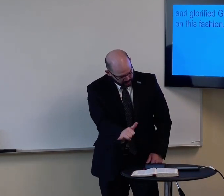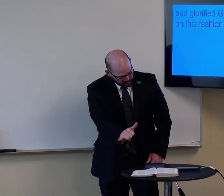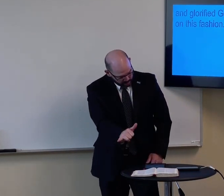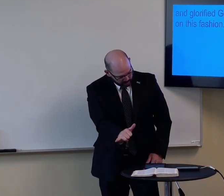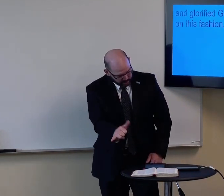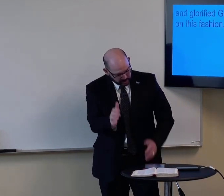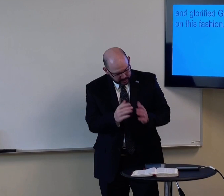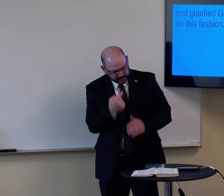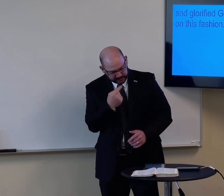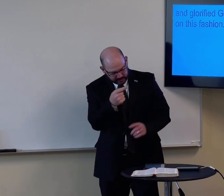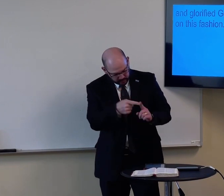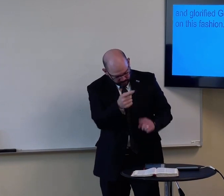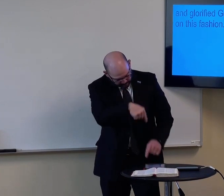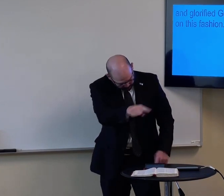And in the spirit, they reasoned that.